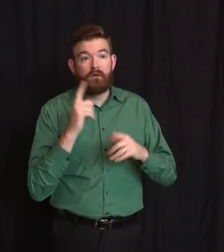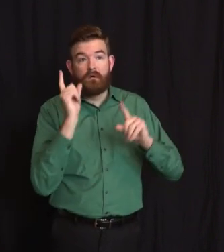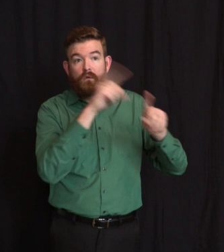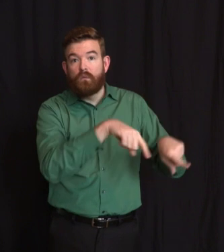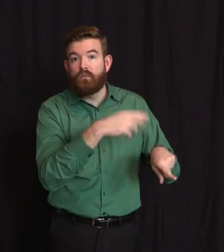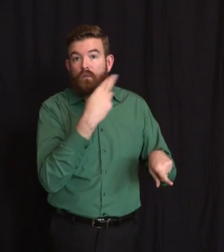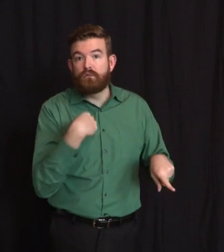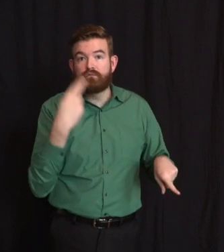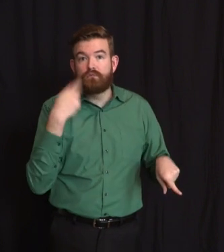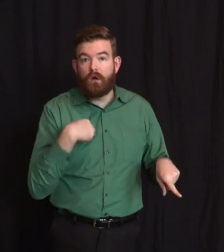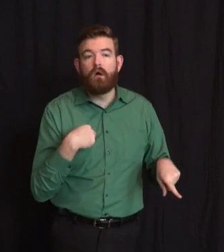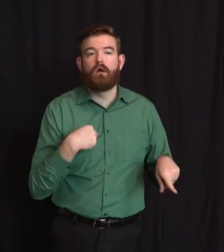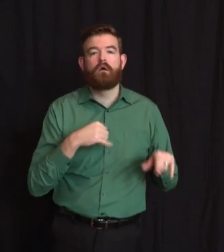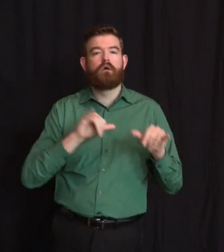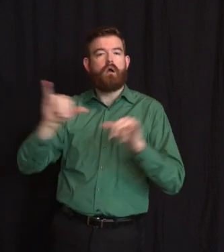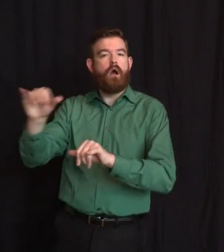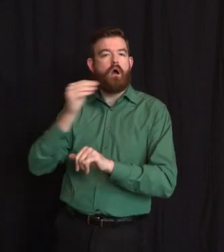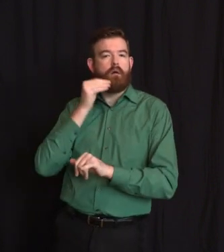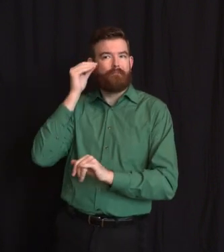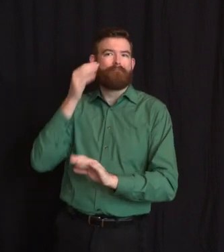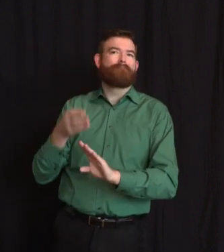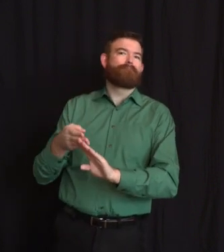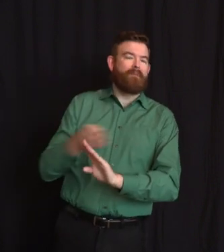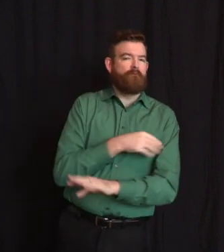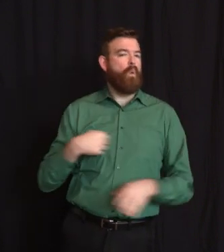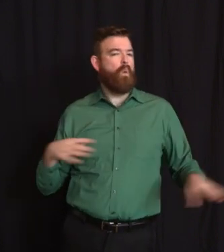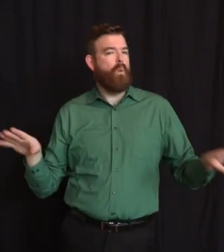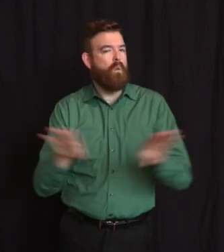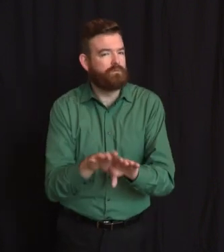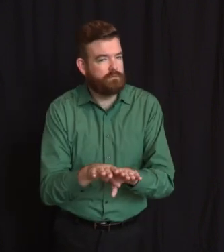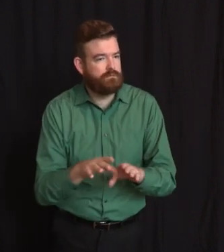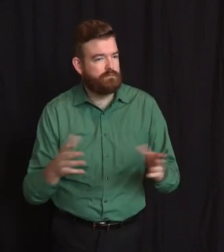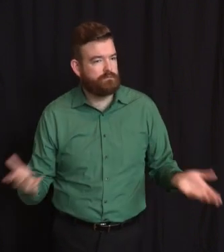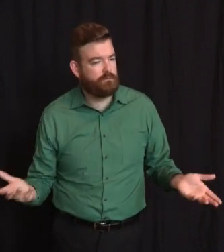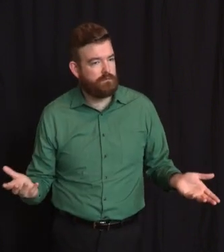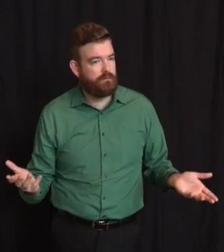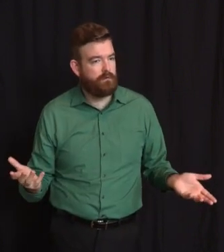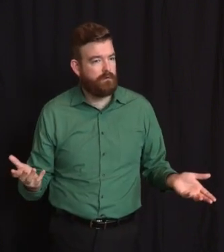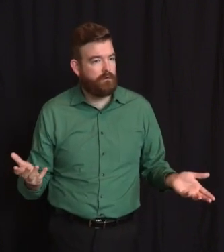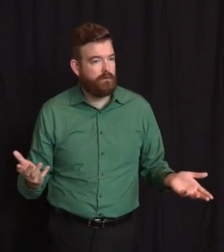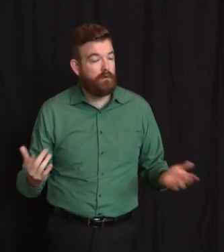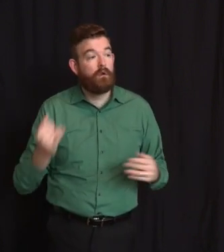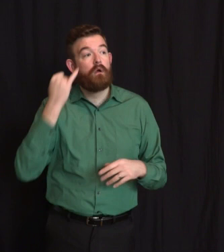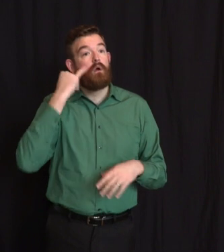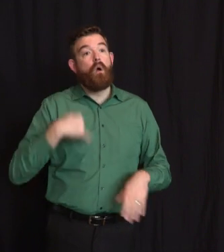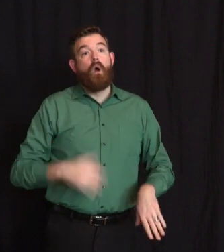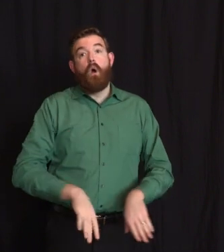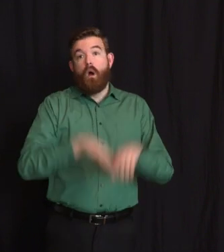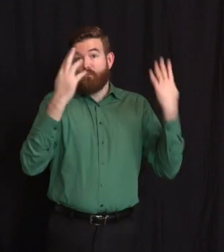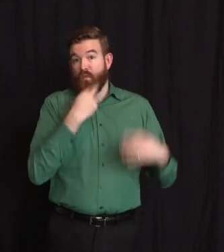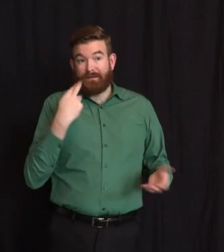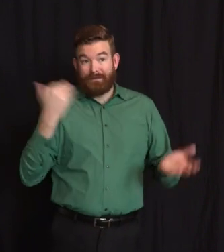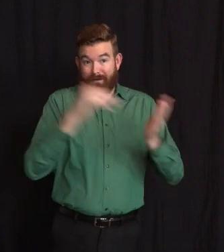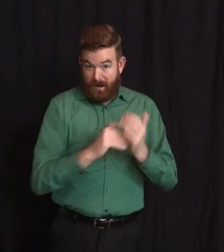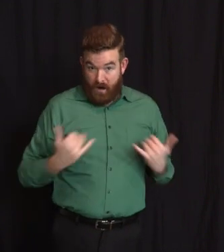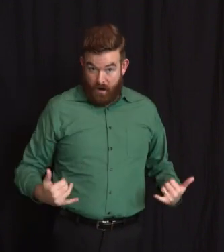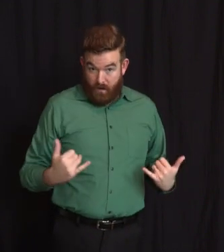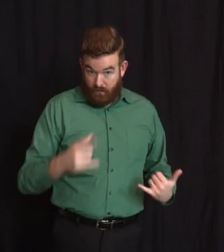zero people would come to the restaurant tomorrow if you allowed them to go out. Uh, and his point is a very good point.